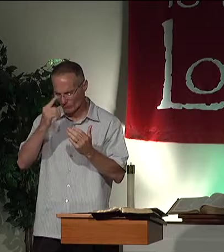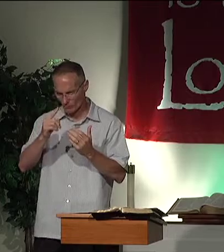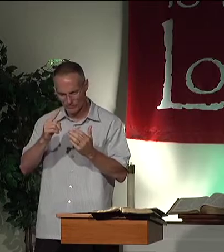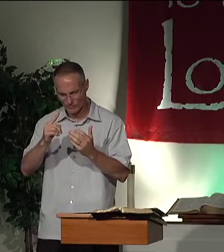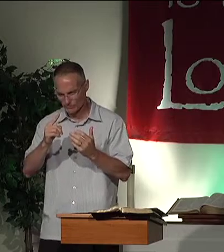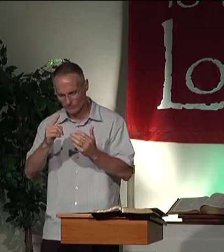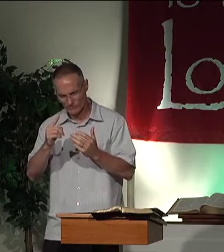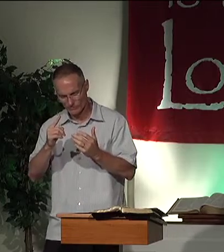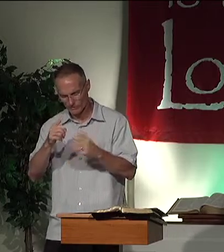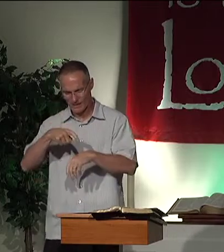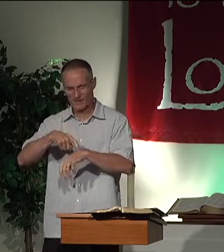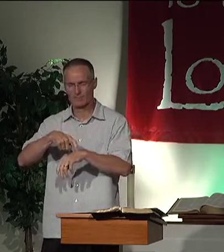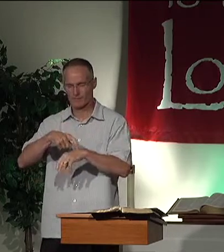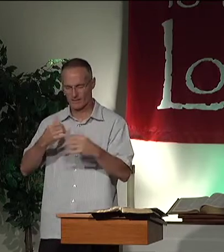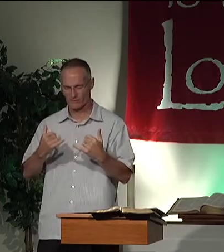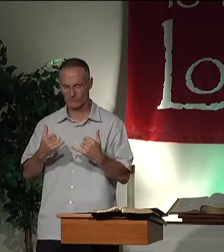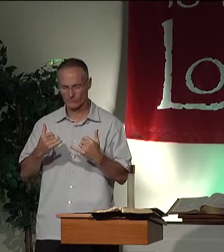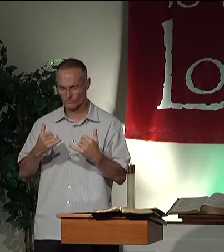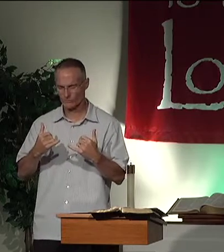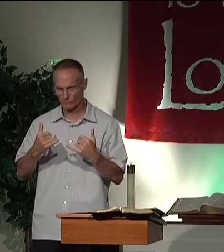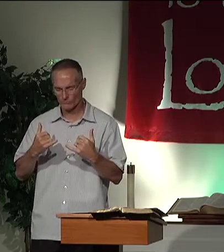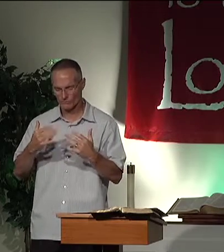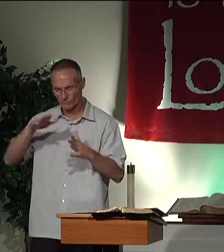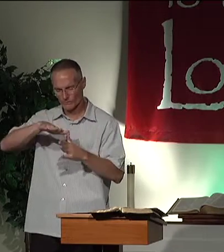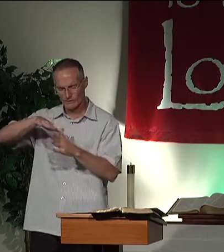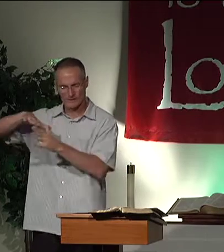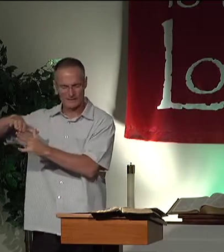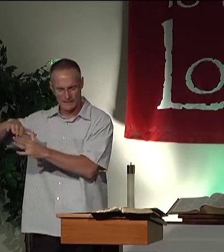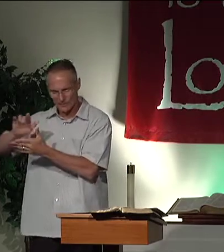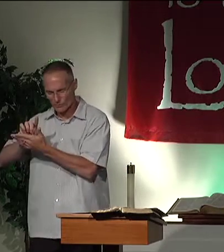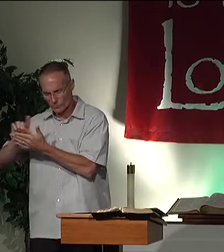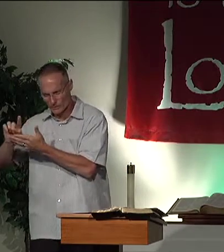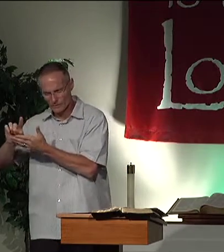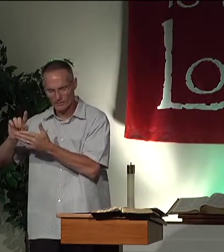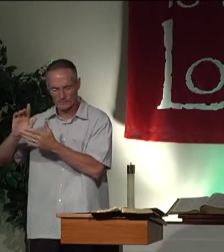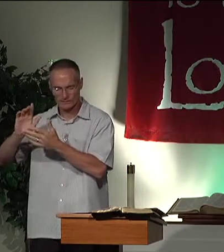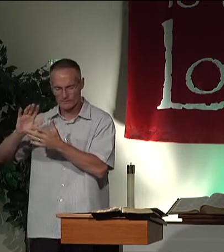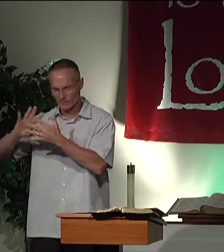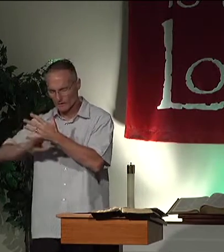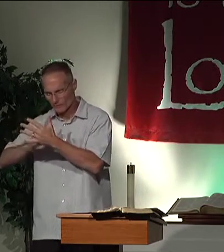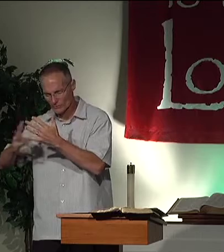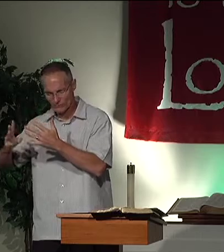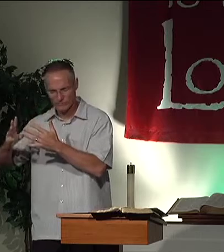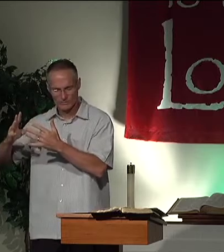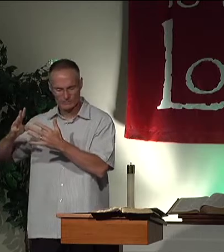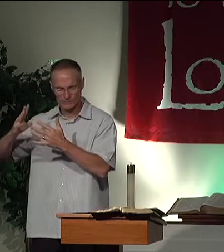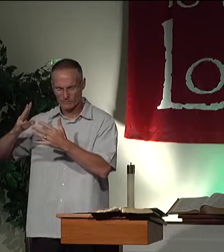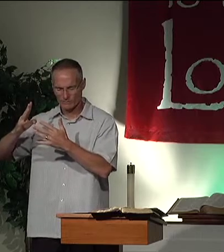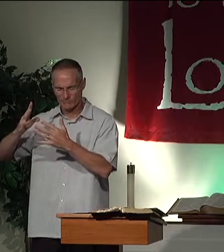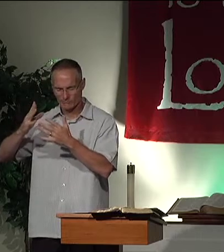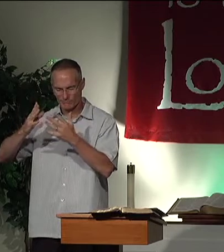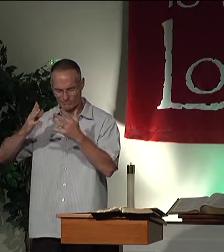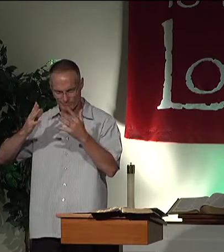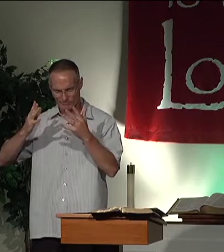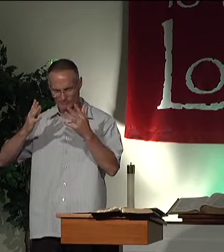Thank you for the time now to set aside our weekly schedules